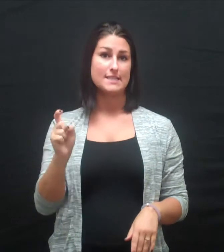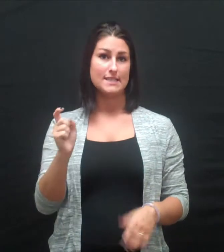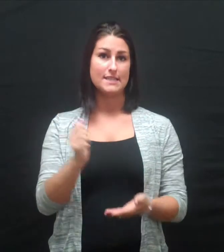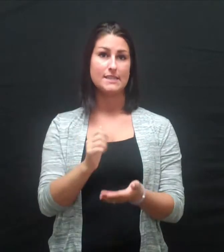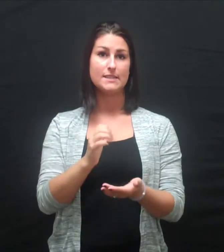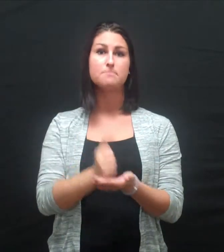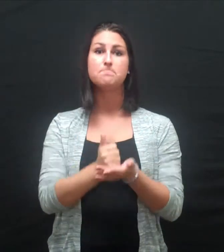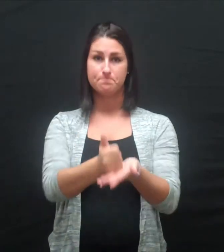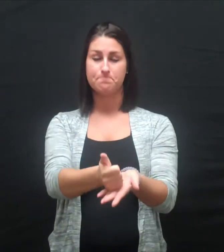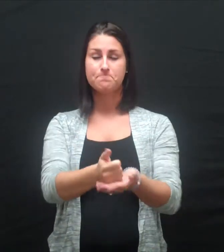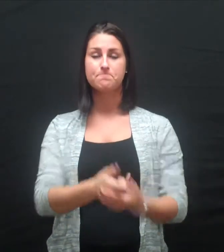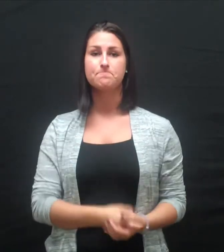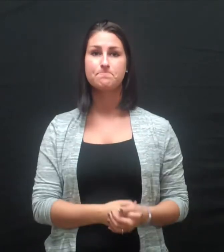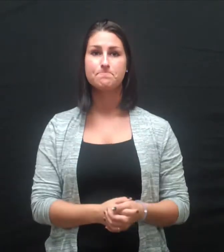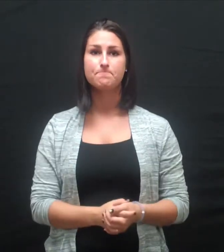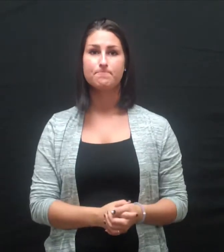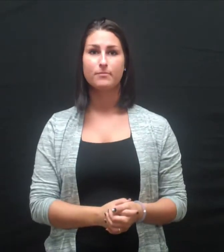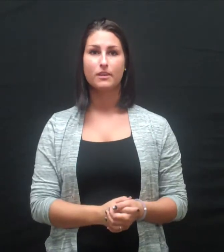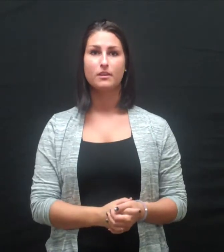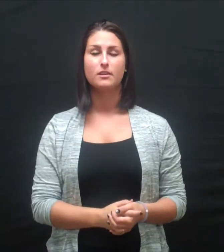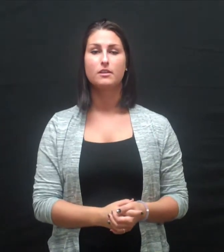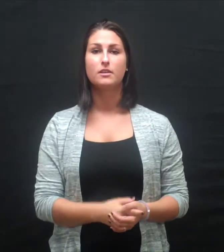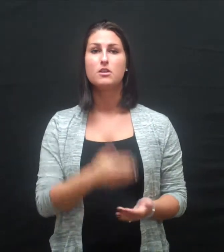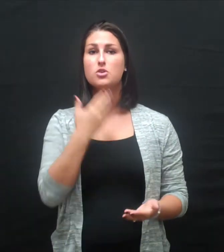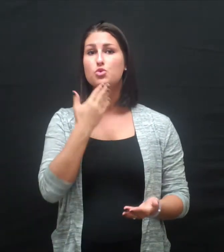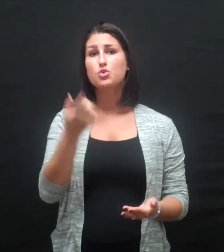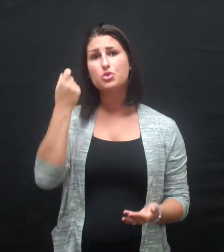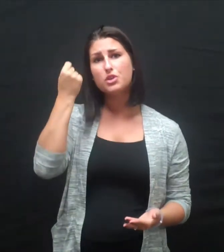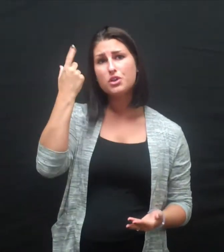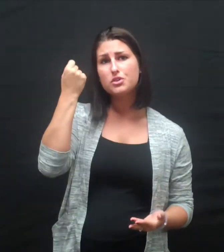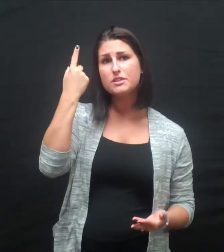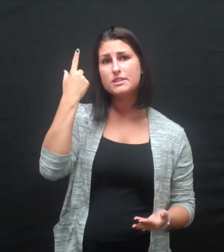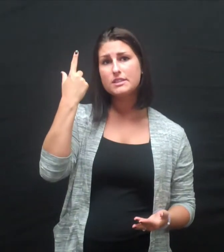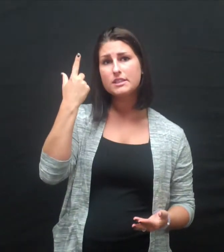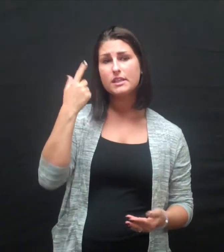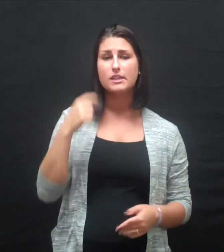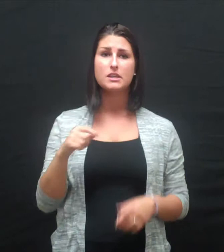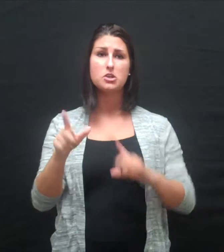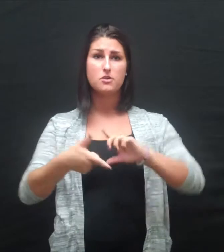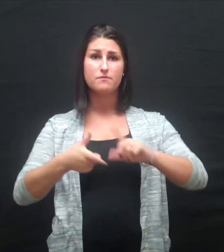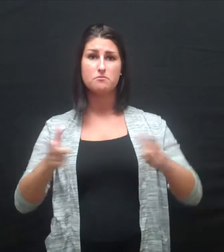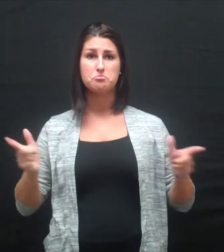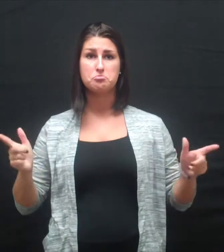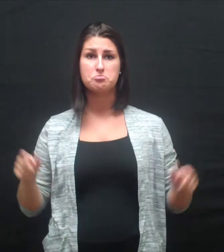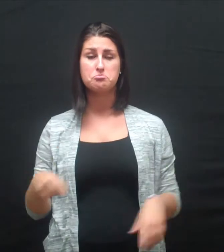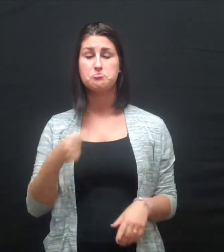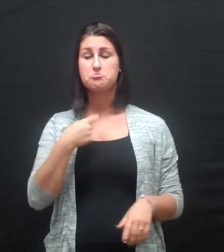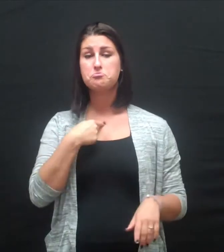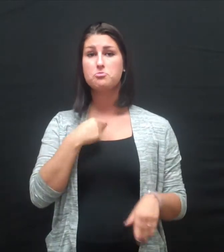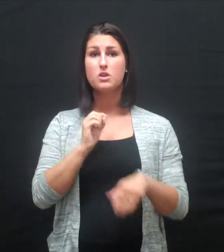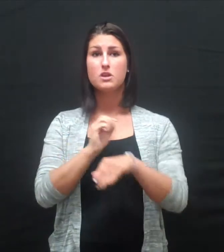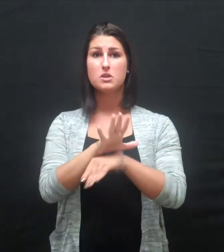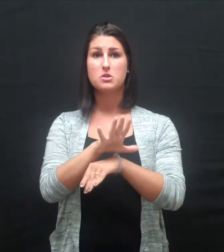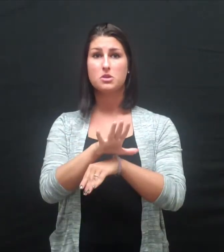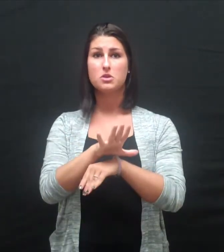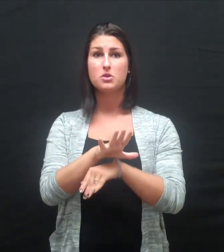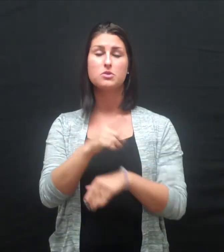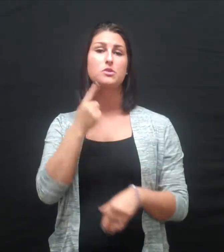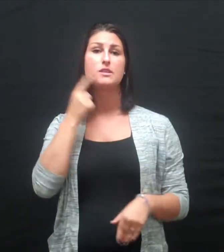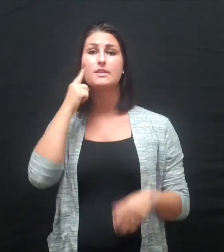With my knowledge and understanding of the language, I would be able to counsel deaf individuals and have full conversations and comprehend